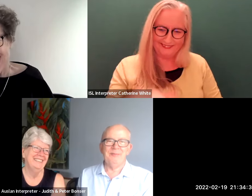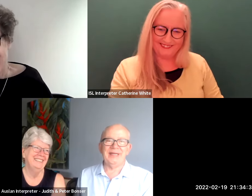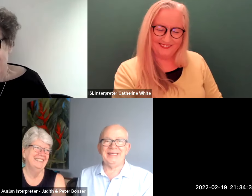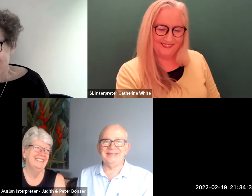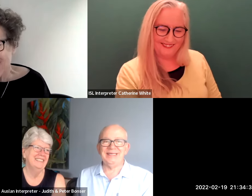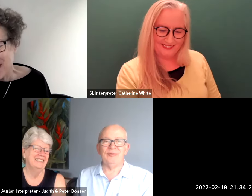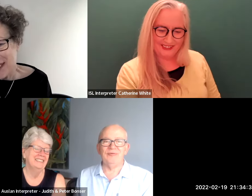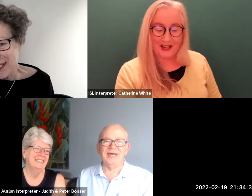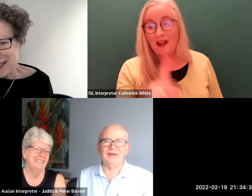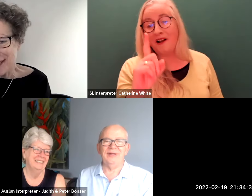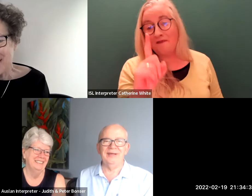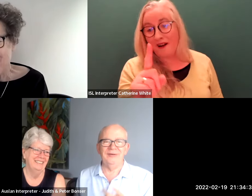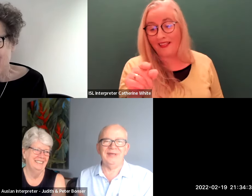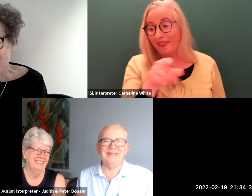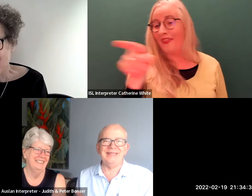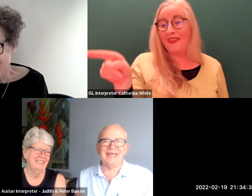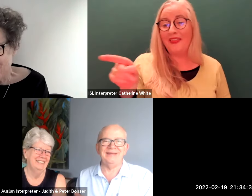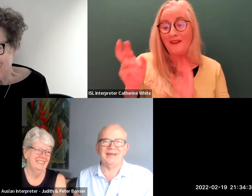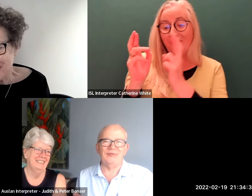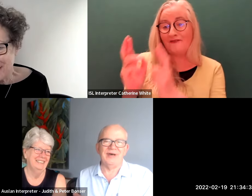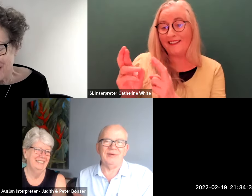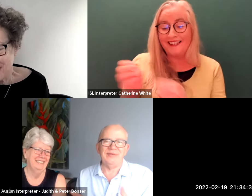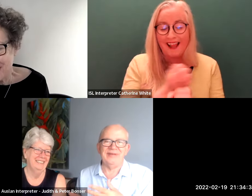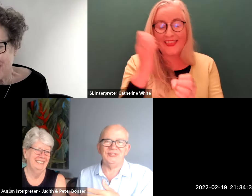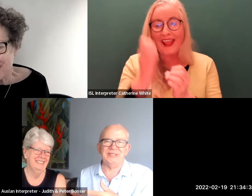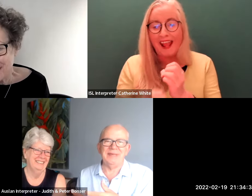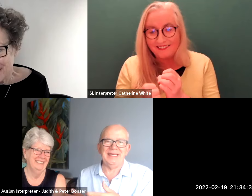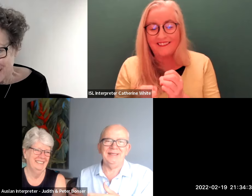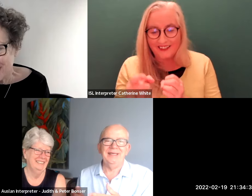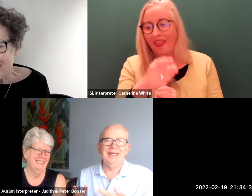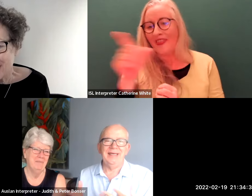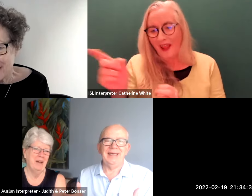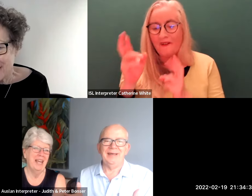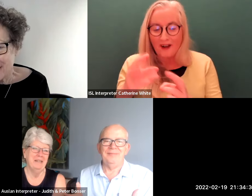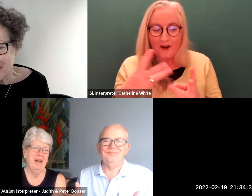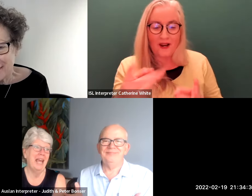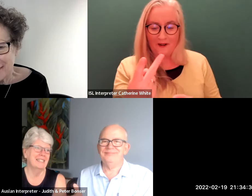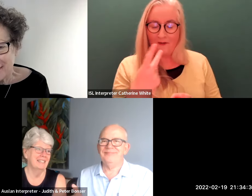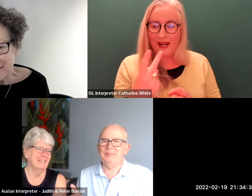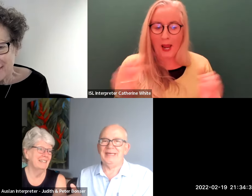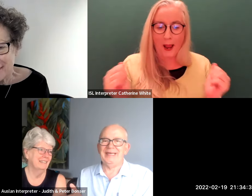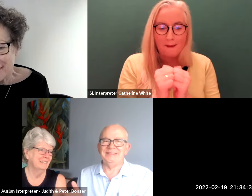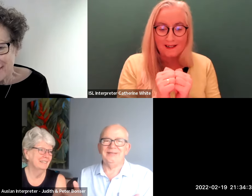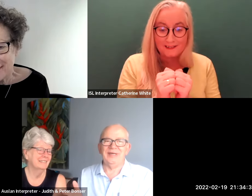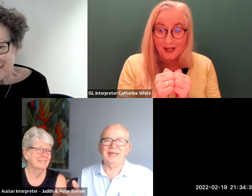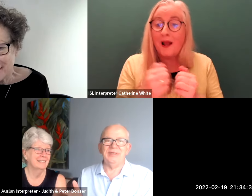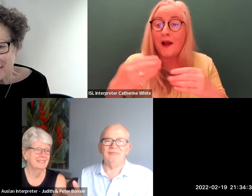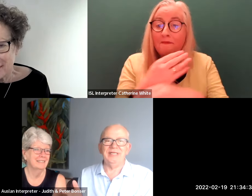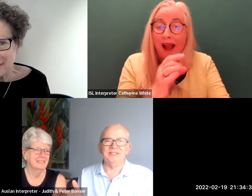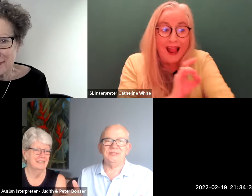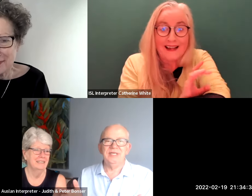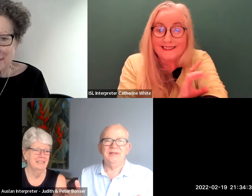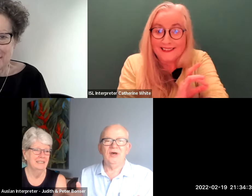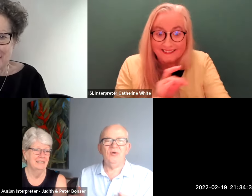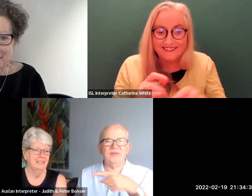but i guess they were right in the end they were right when we eventually met by accident by accident and we